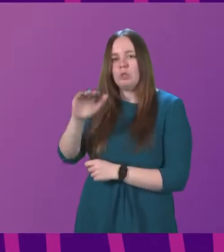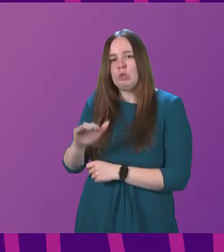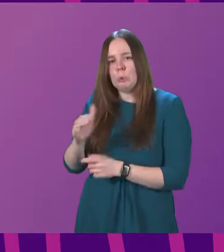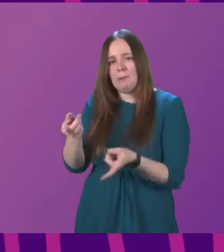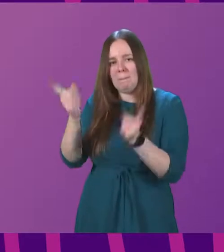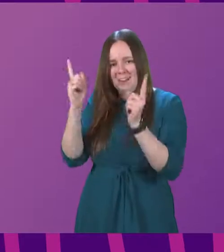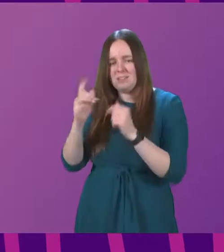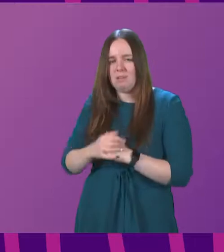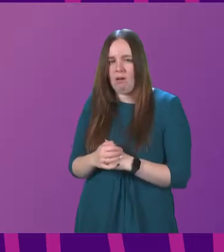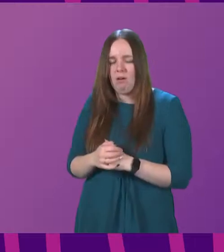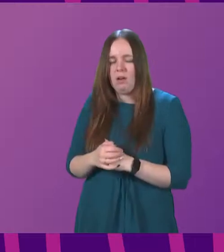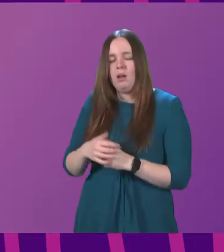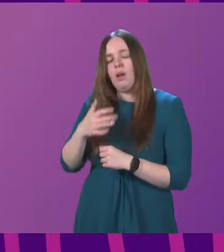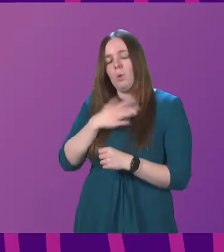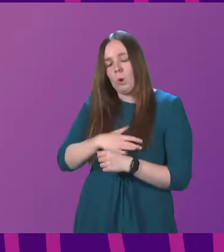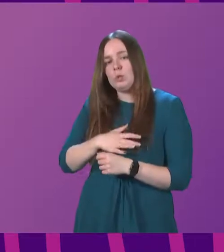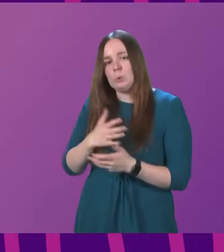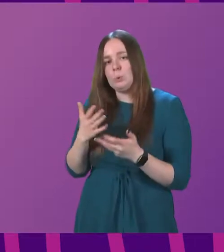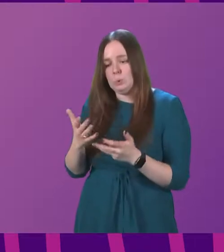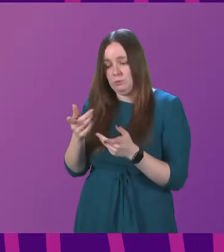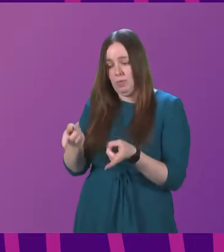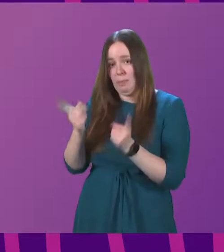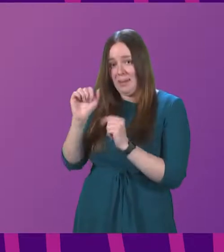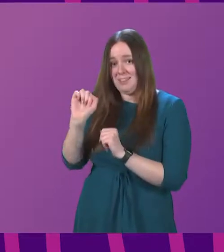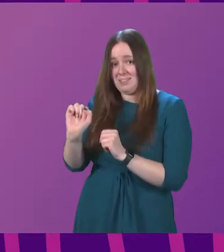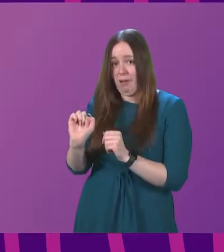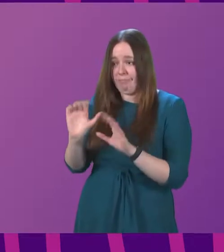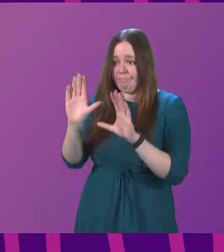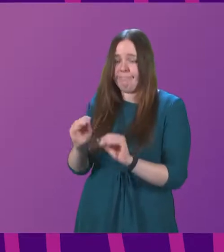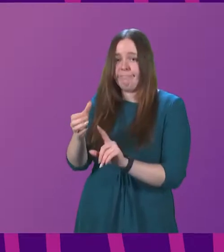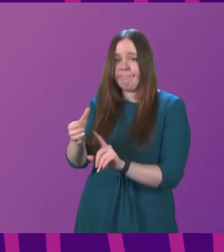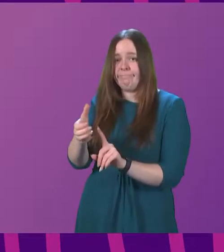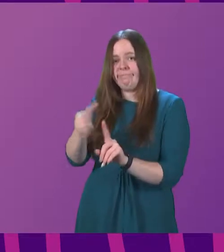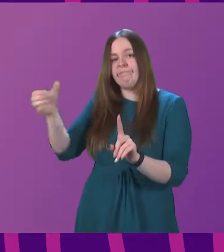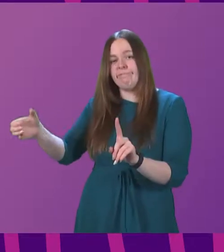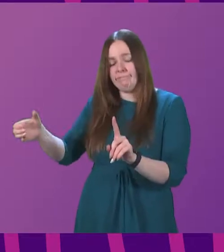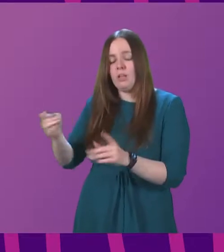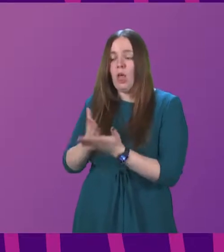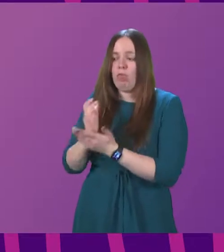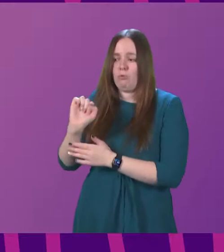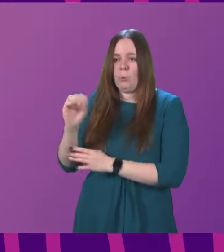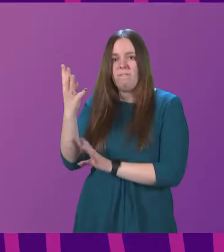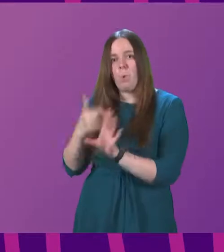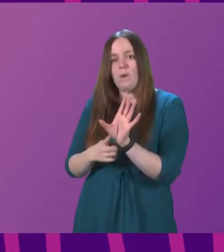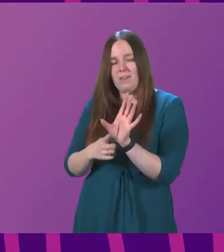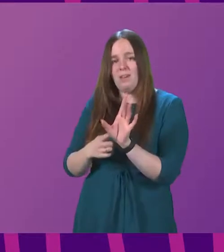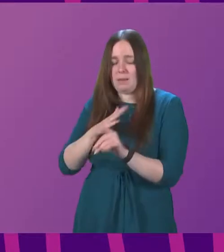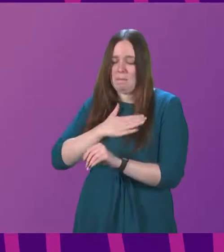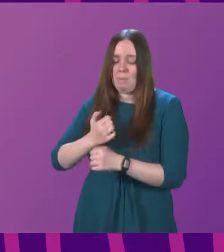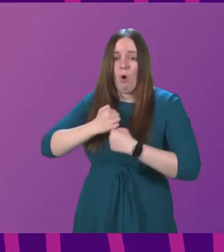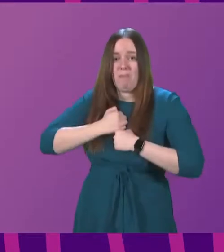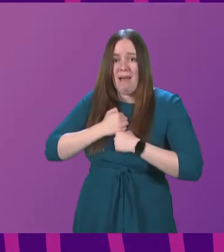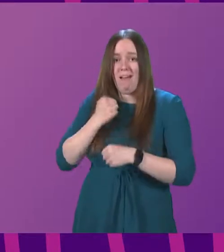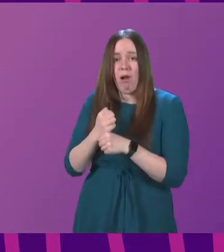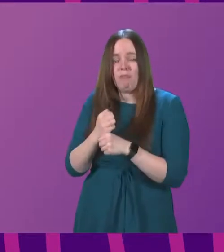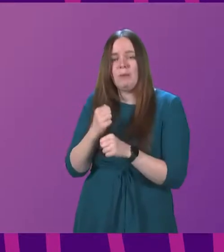me first of all, though, pay tribute to the minister departing the Scottish Government. During his four years as a member of my government, Graham